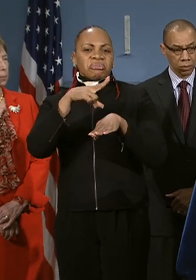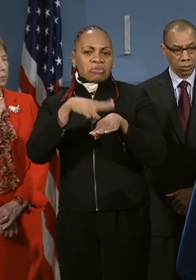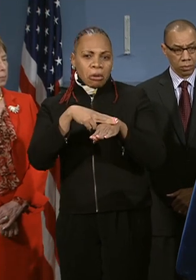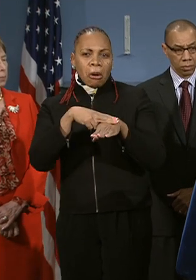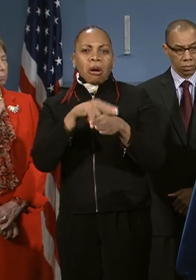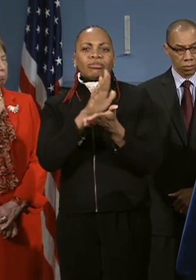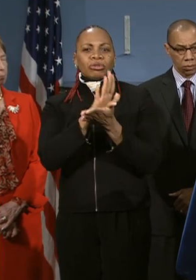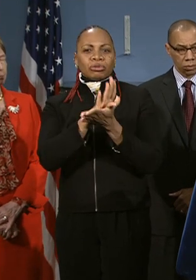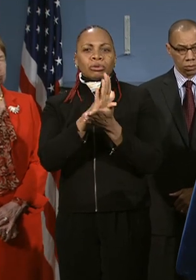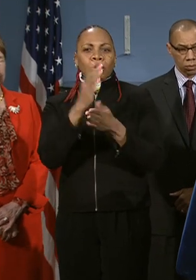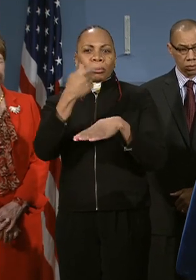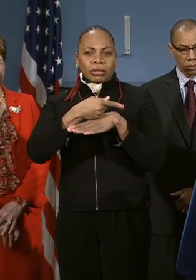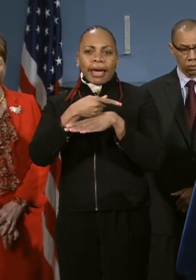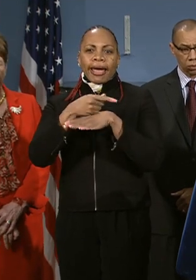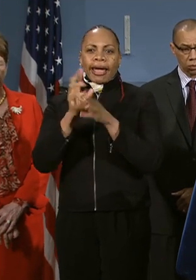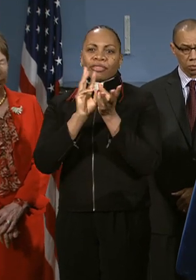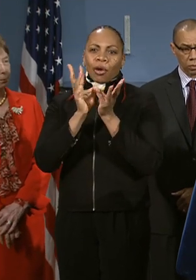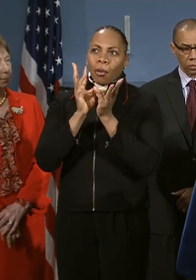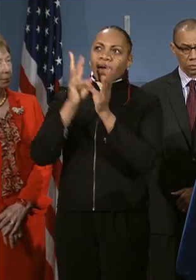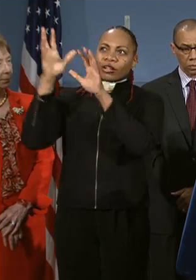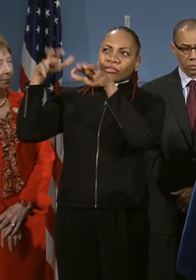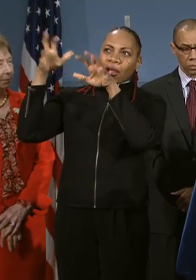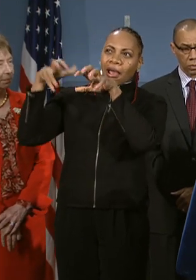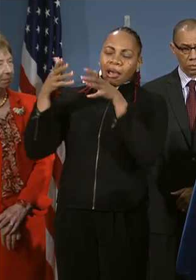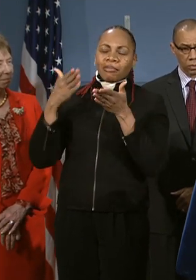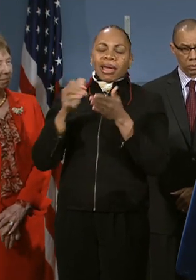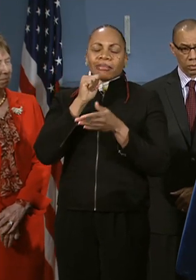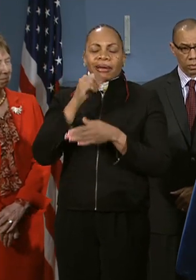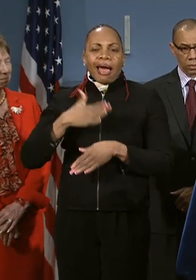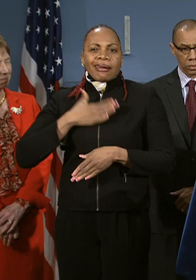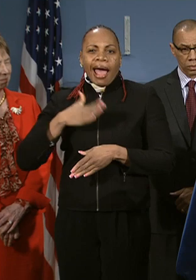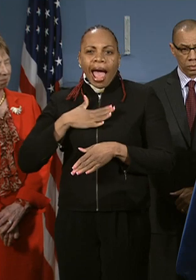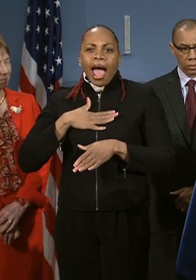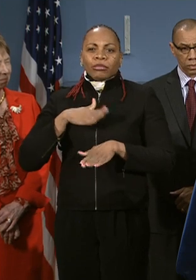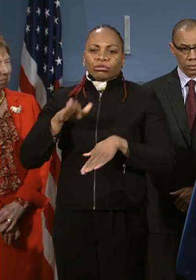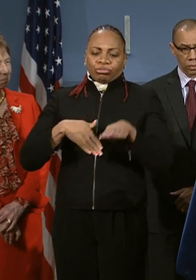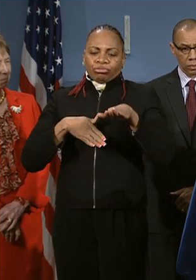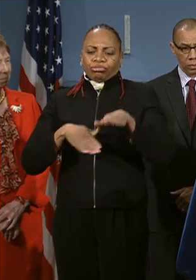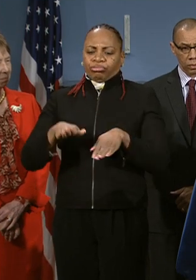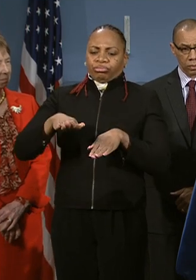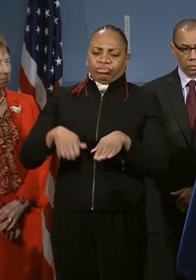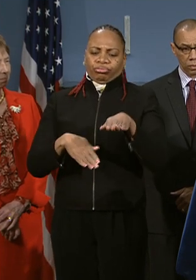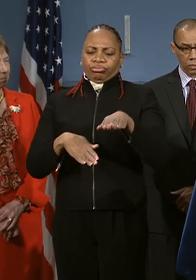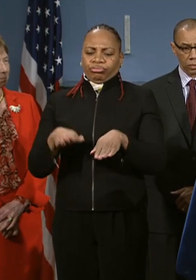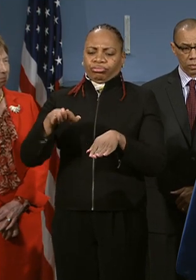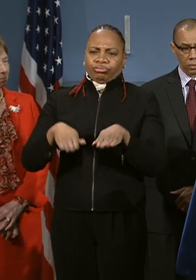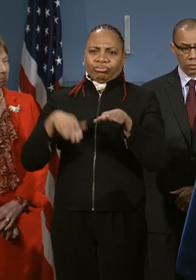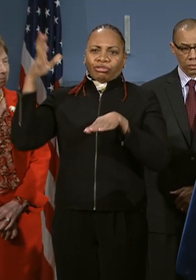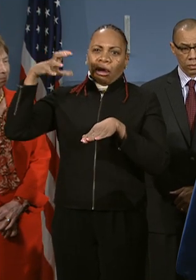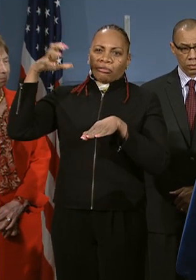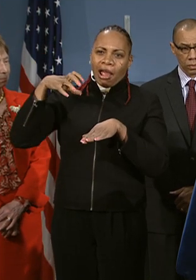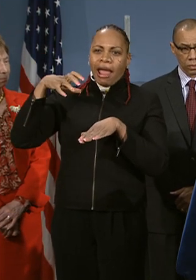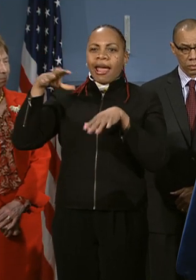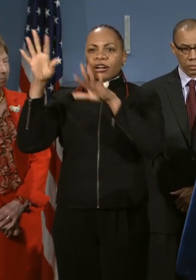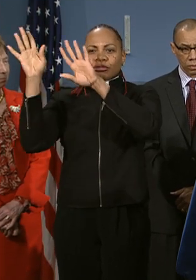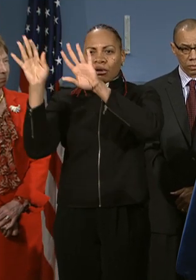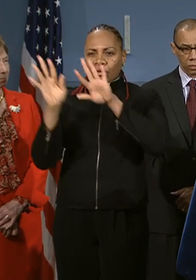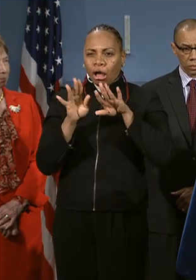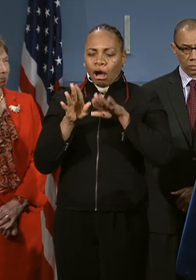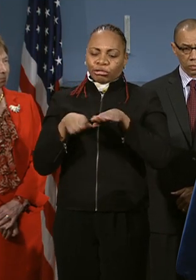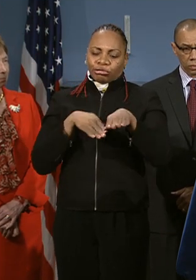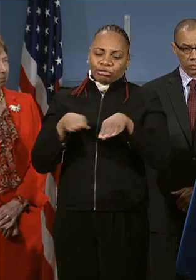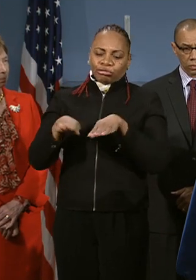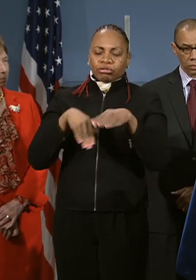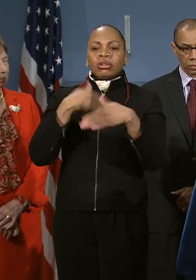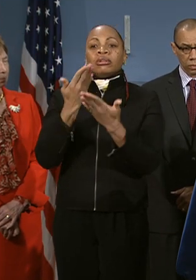say with the weather, a lot of them probably weren't happy to trudge through the rain and slush, but they did get to